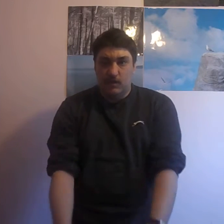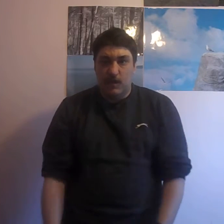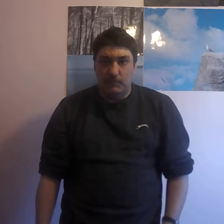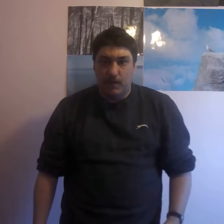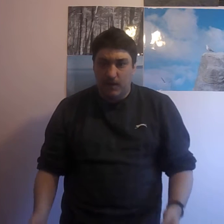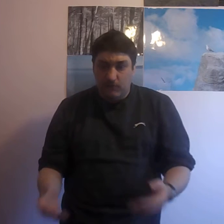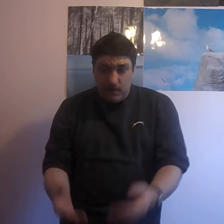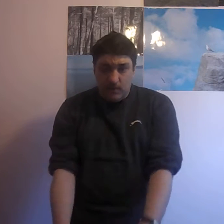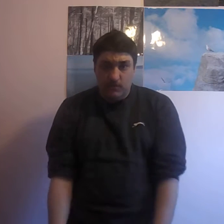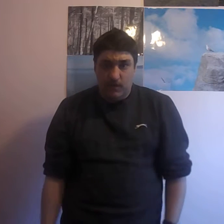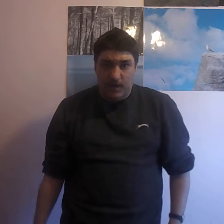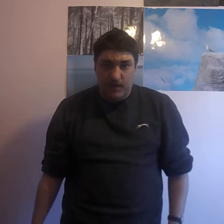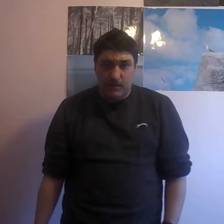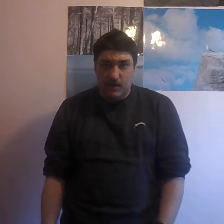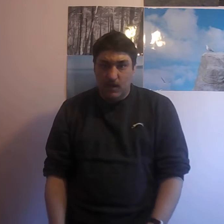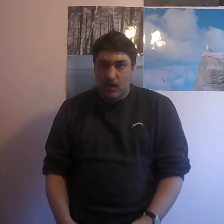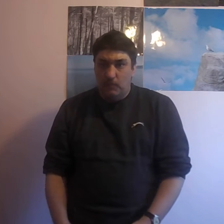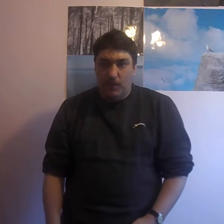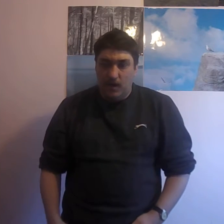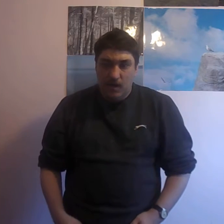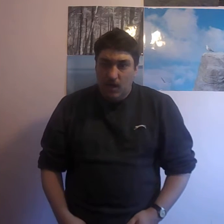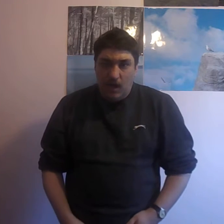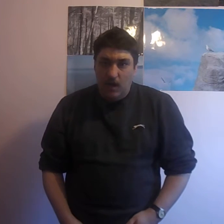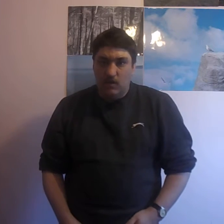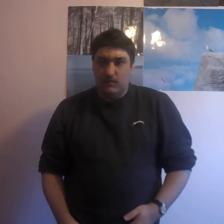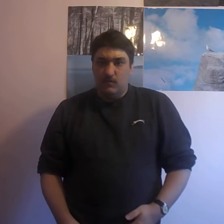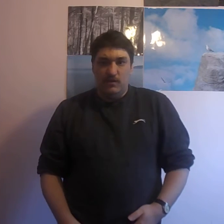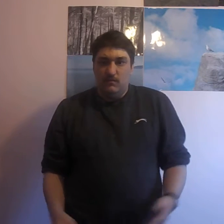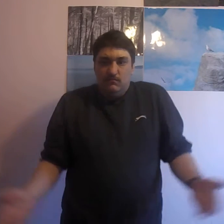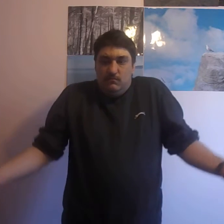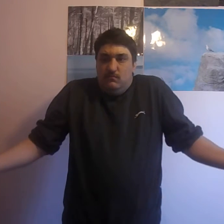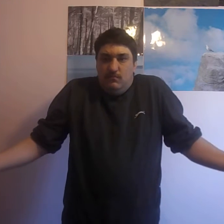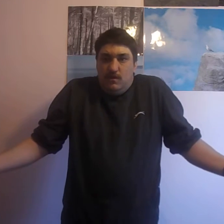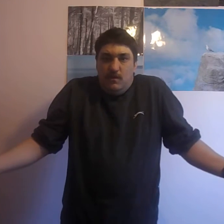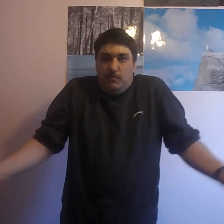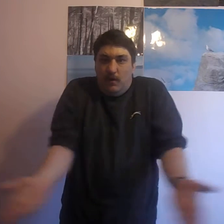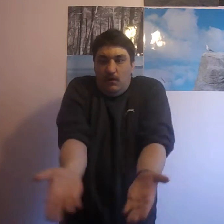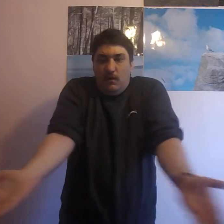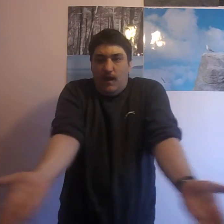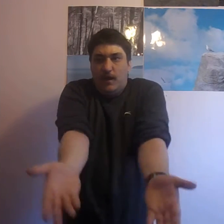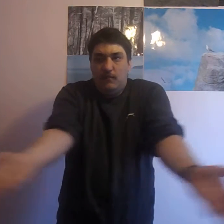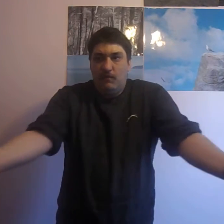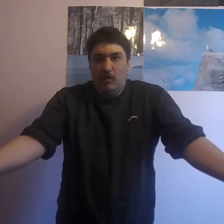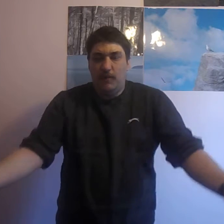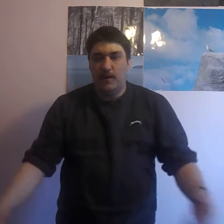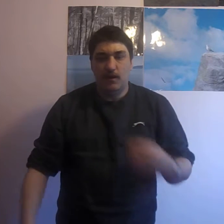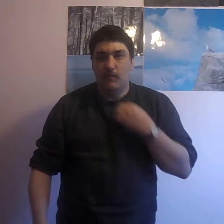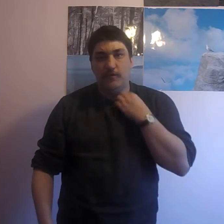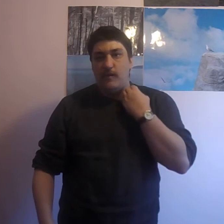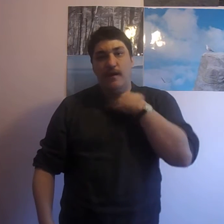gameplay, and I really liked it. But I looked and went, it's pure online. I'm not doing it.